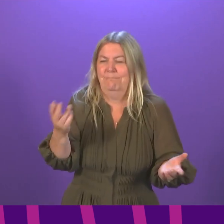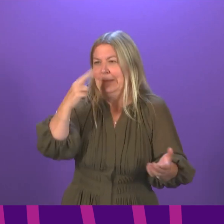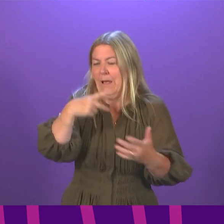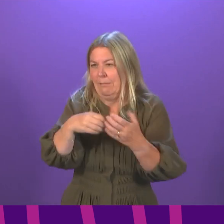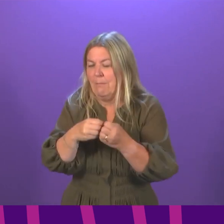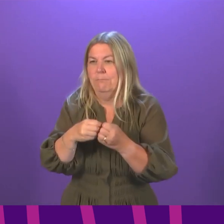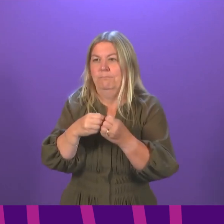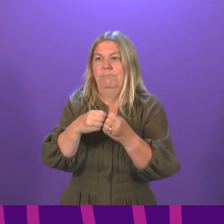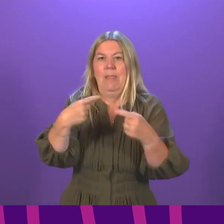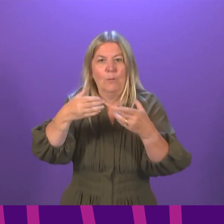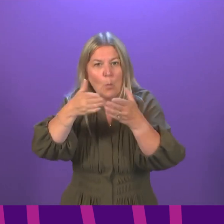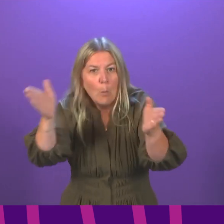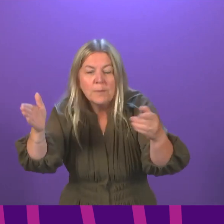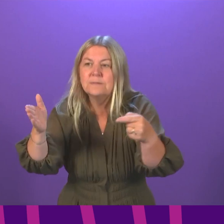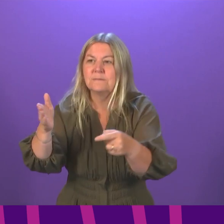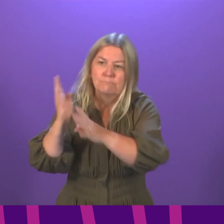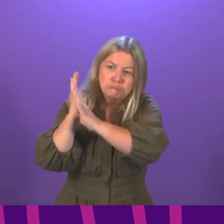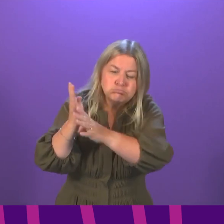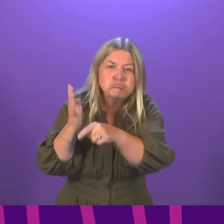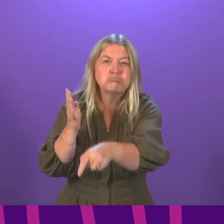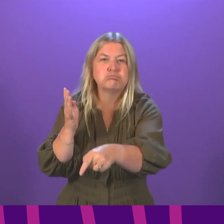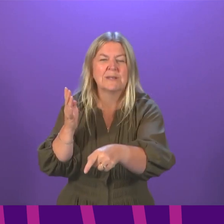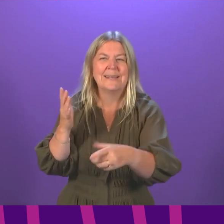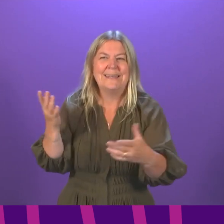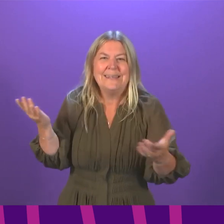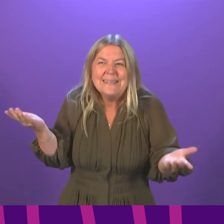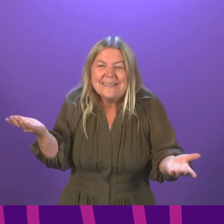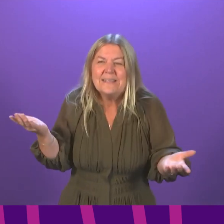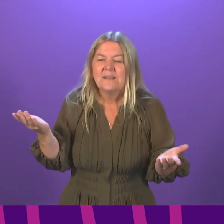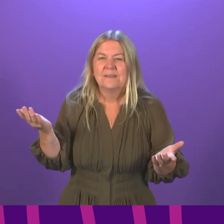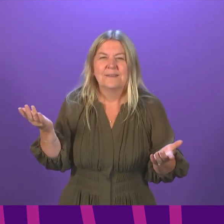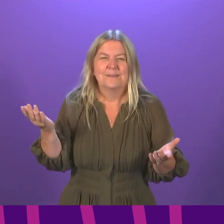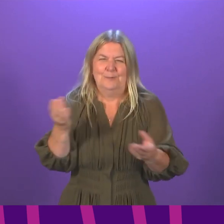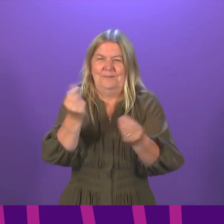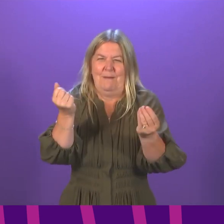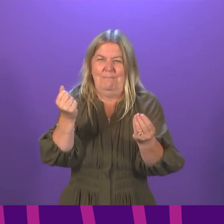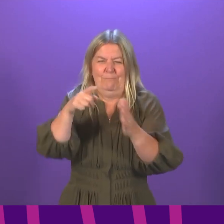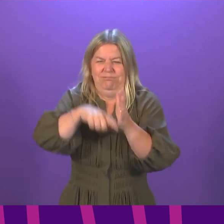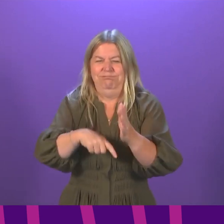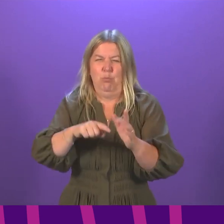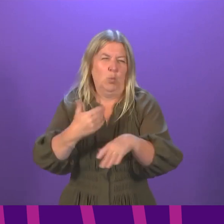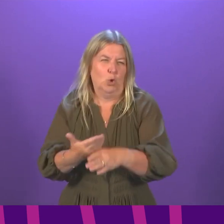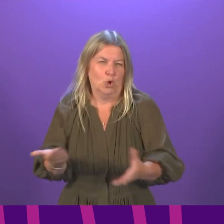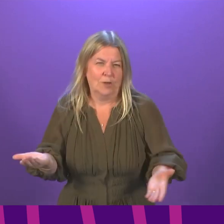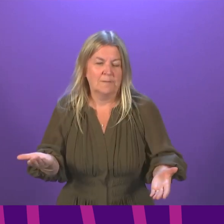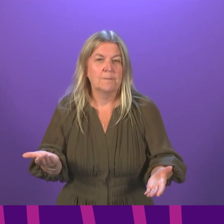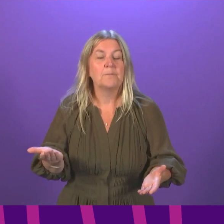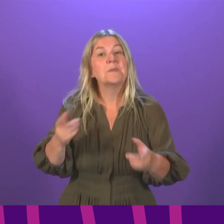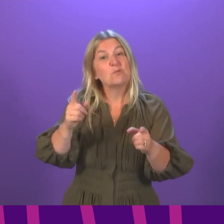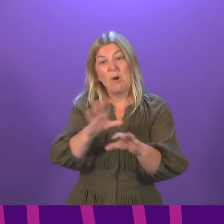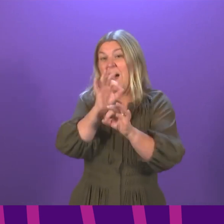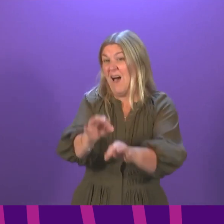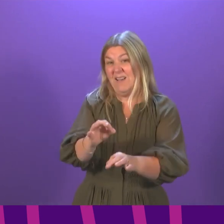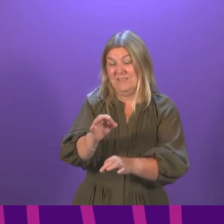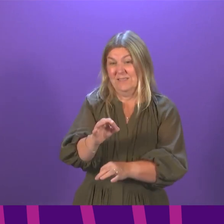was technically allowed to open, would make it really impractical. I am saying that simply to reassure that, we finalise